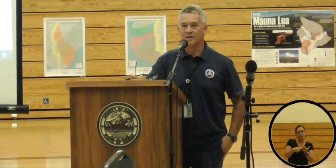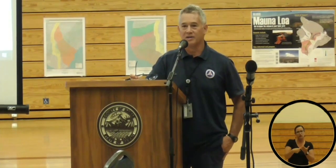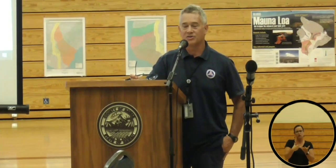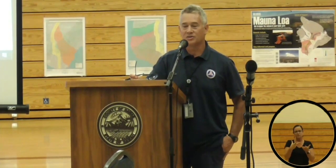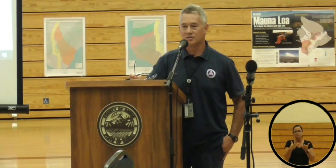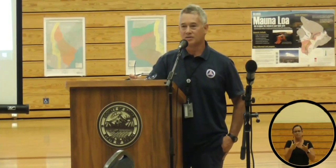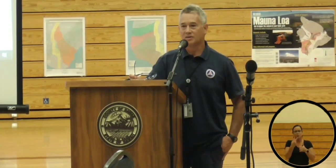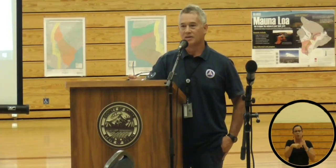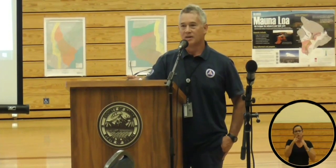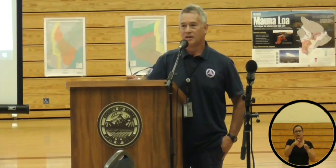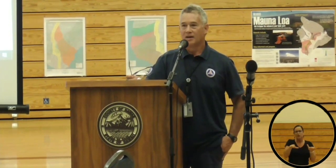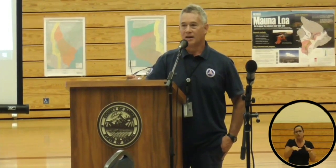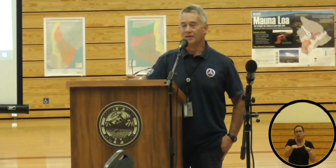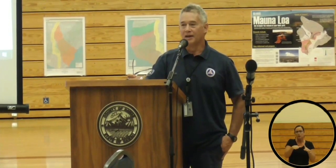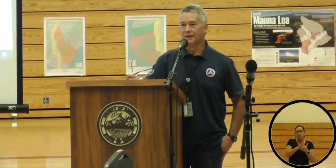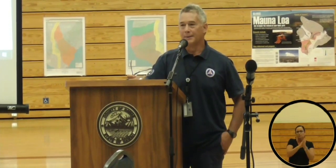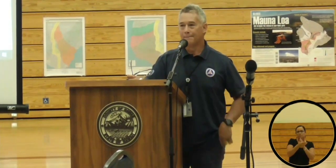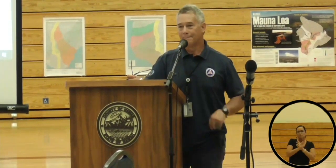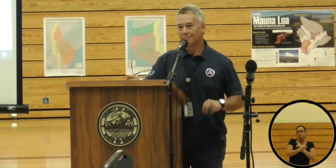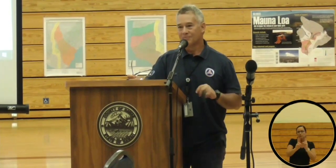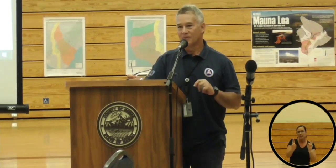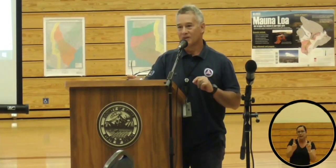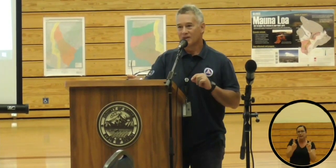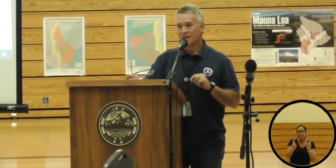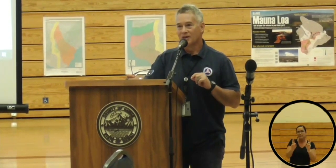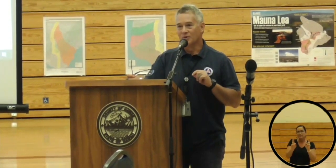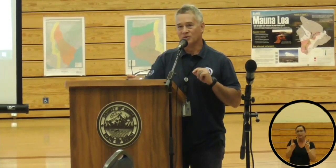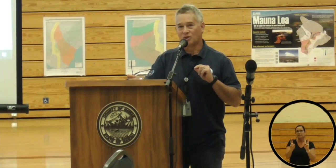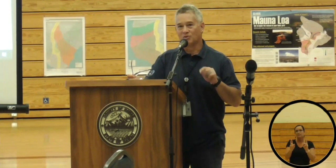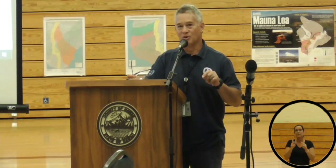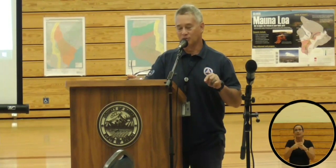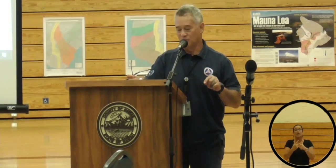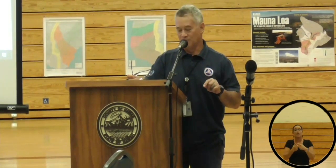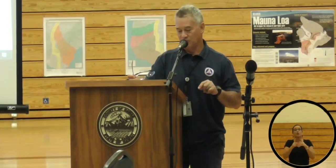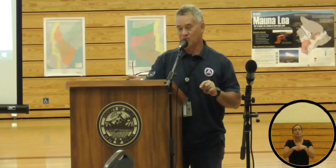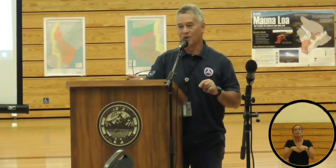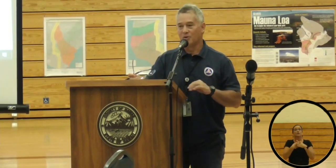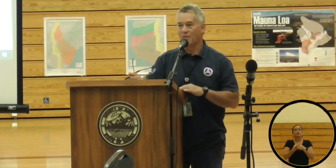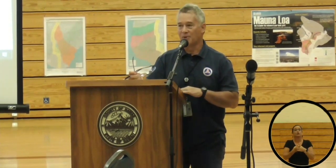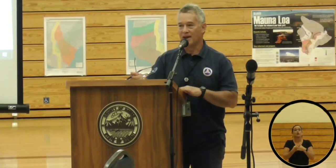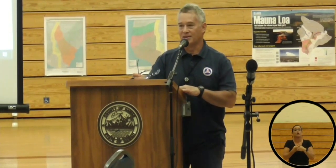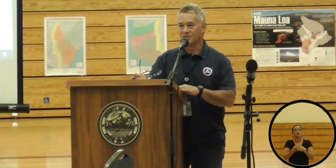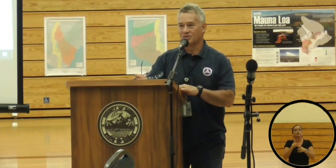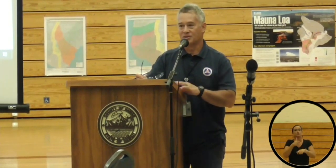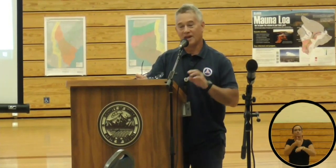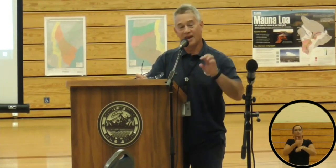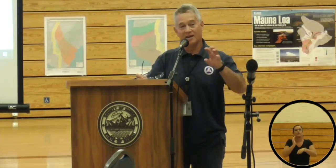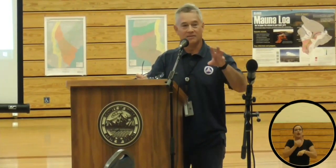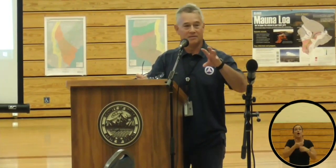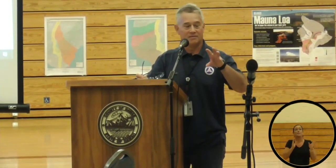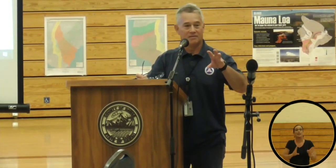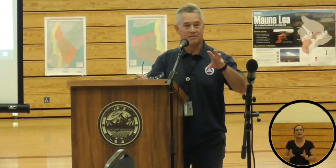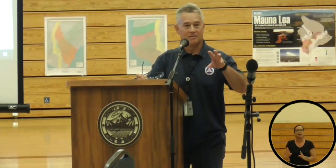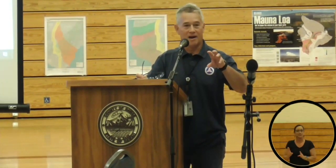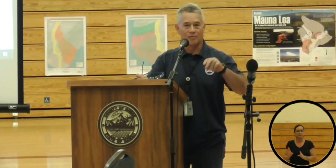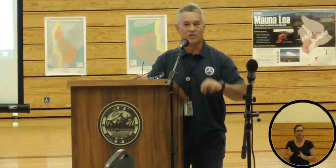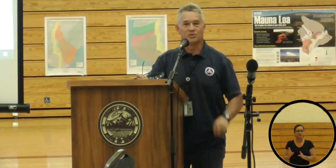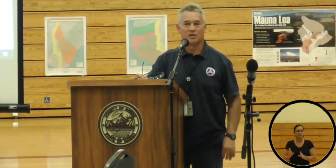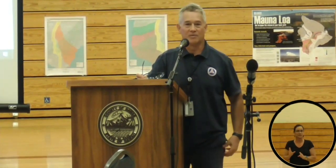readiness, and then, you know, we start to get to put together our plans and